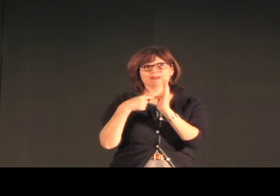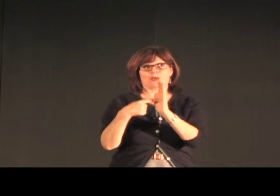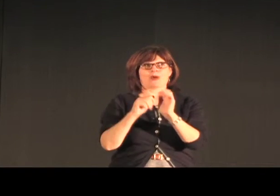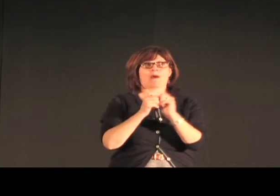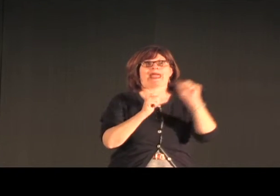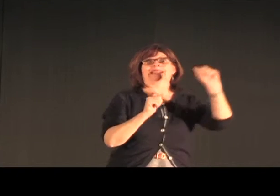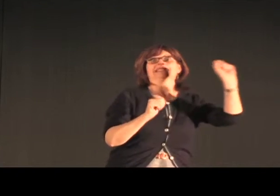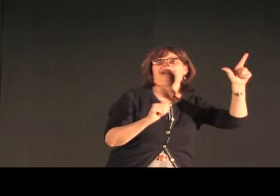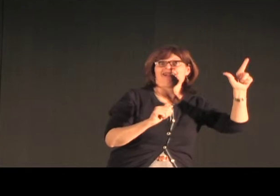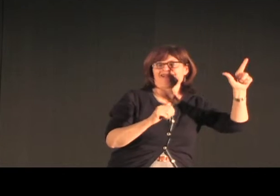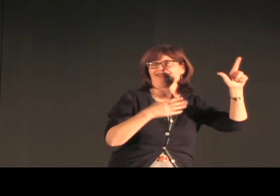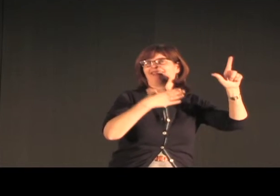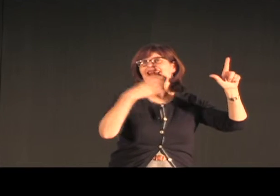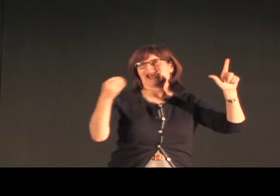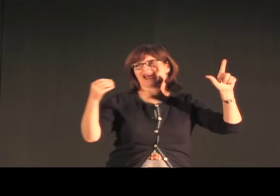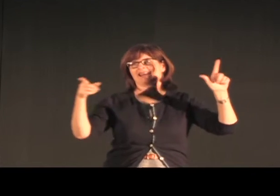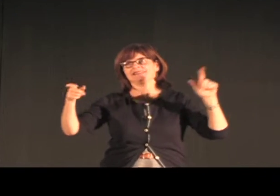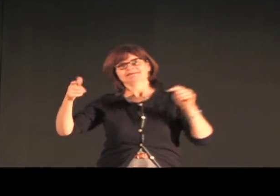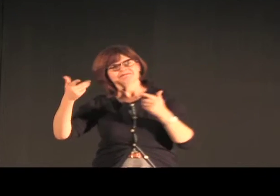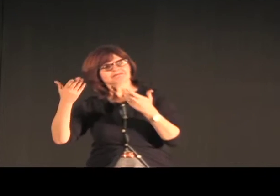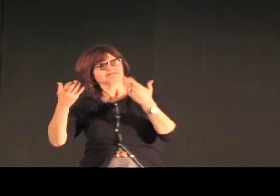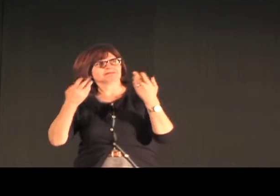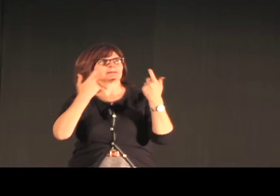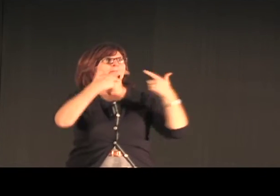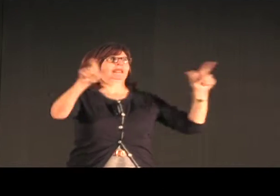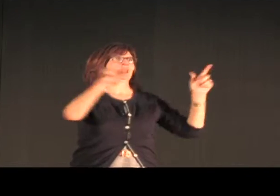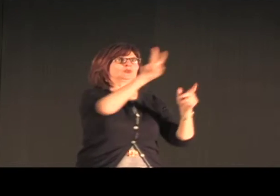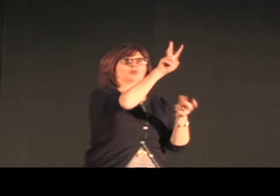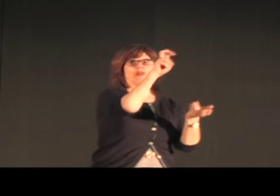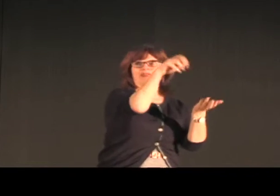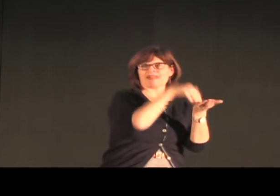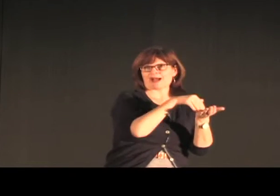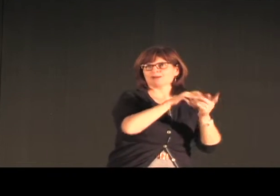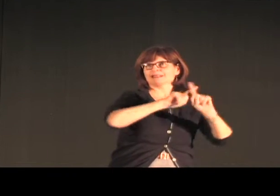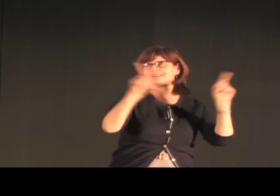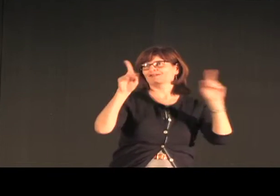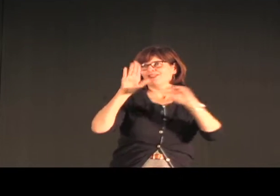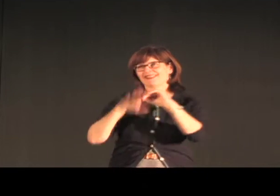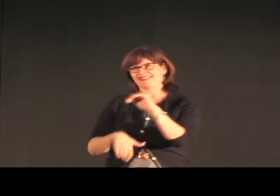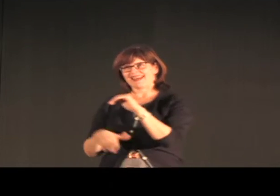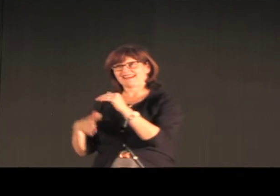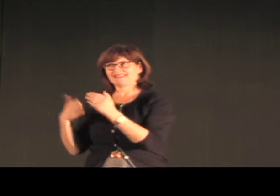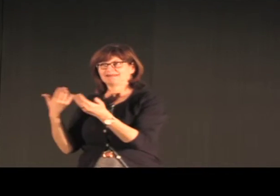to seeing what we can learn from those languages used by a very small group of users.